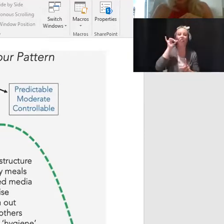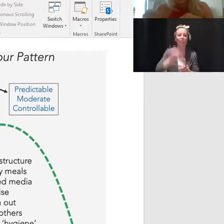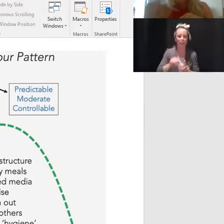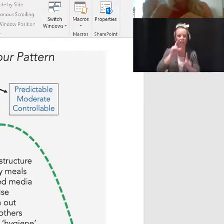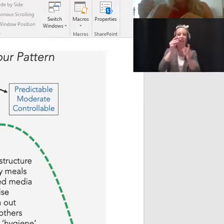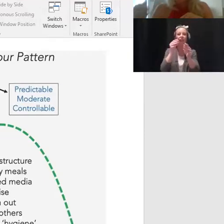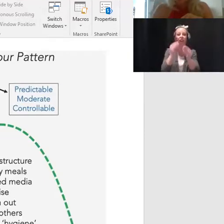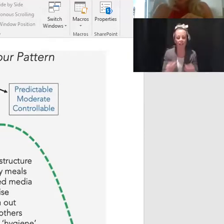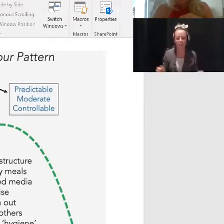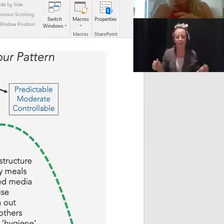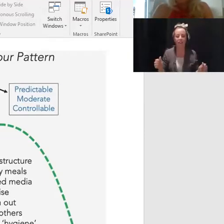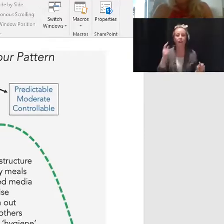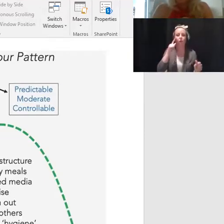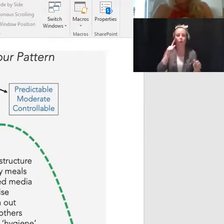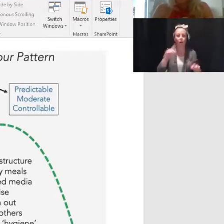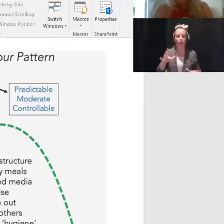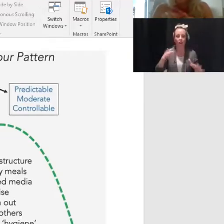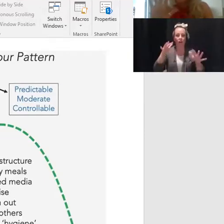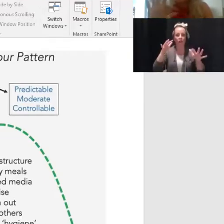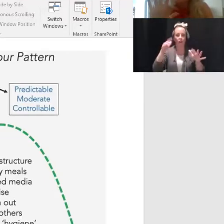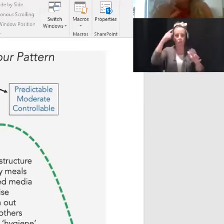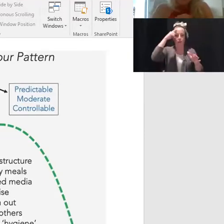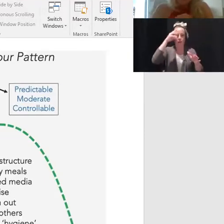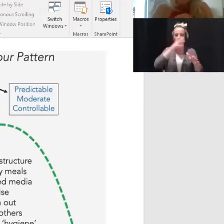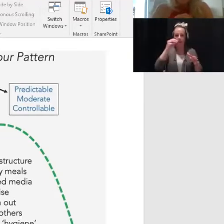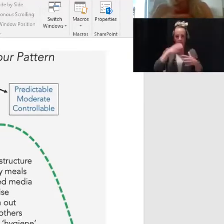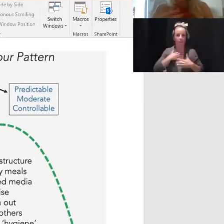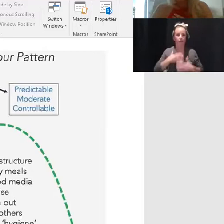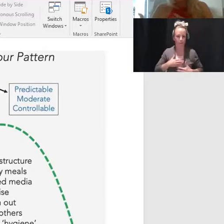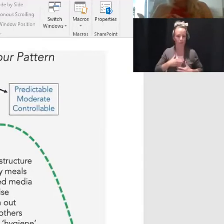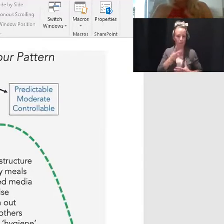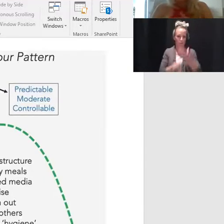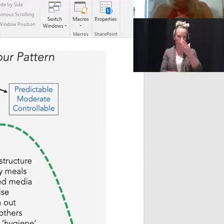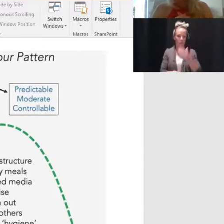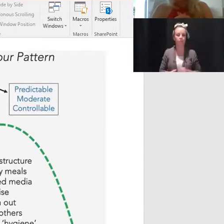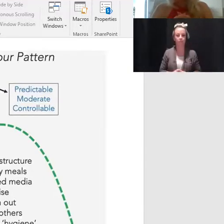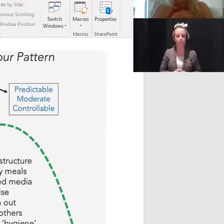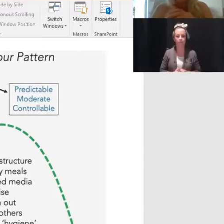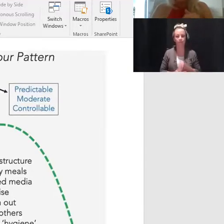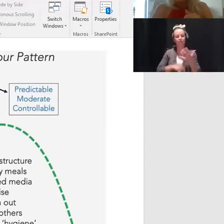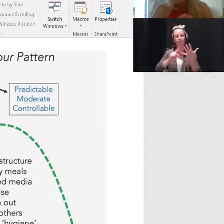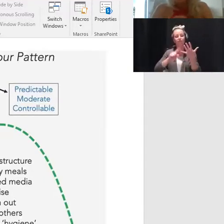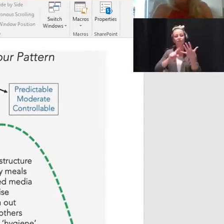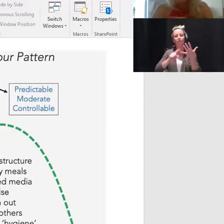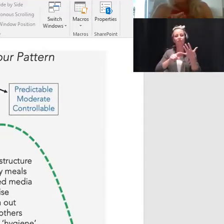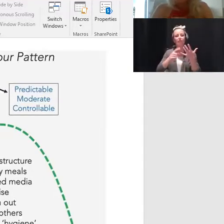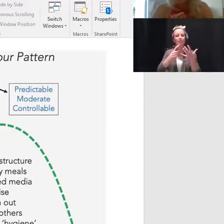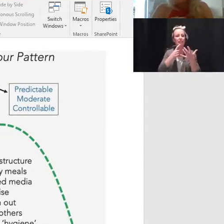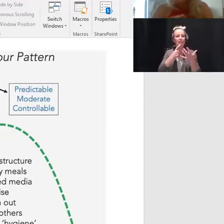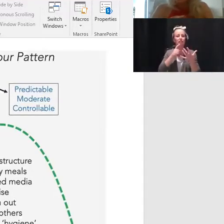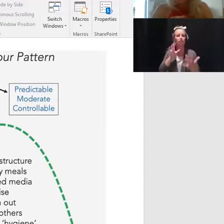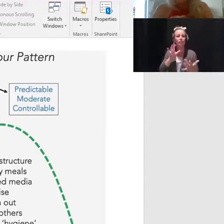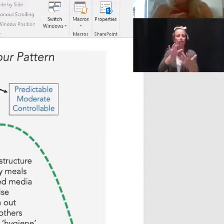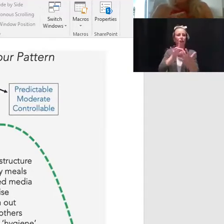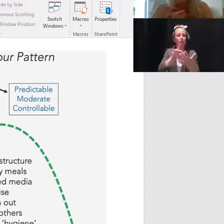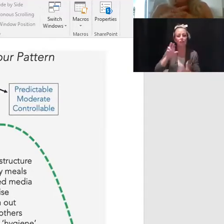brains and bodies. And number five is reaching out. The most powerful buffer in times